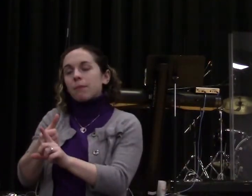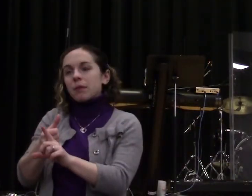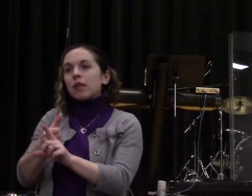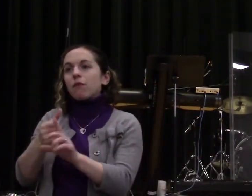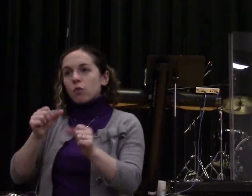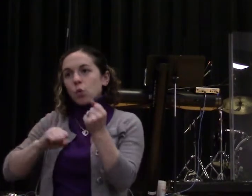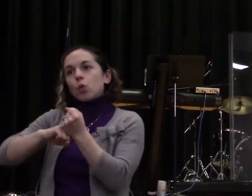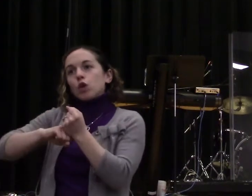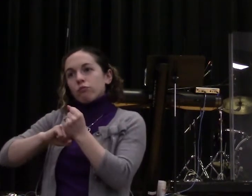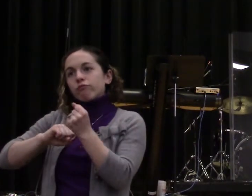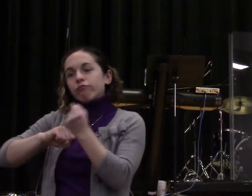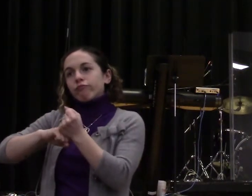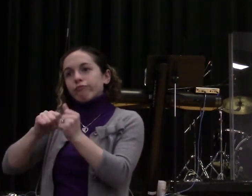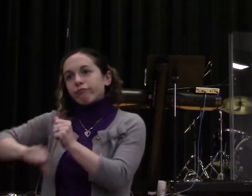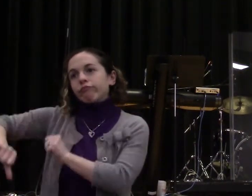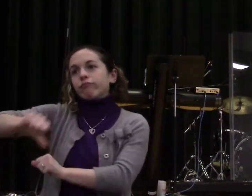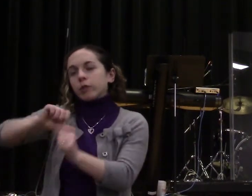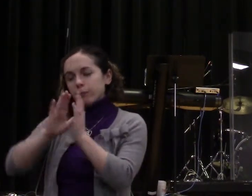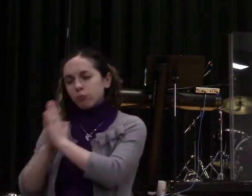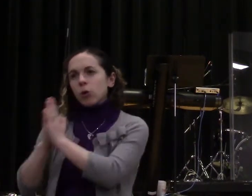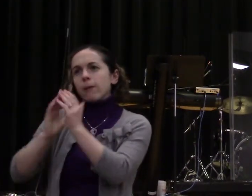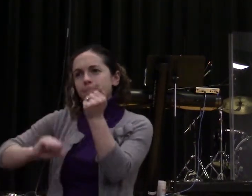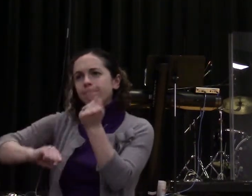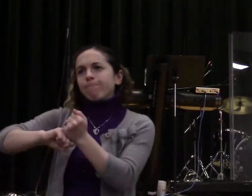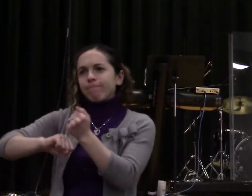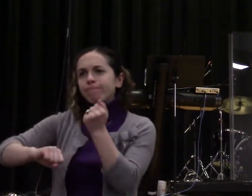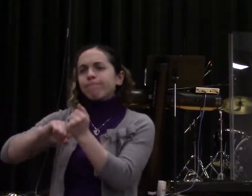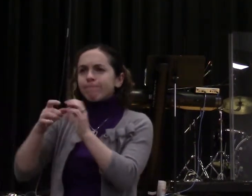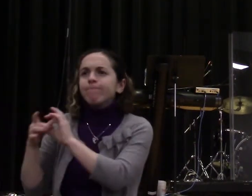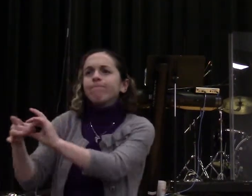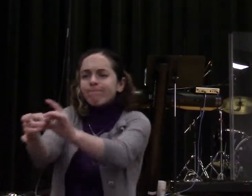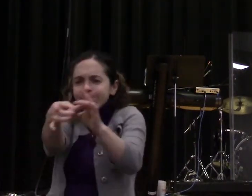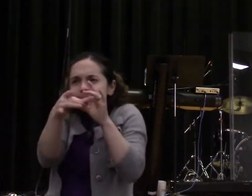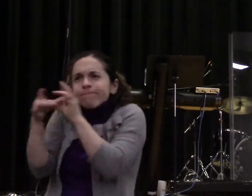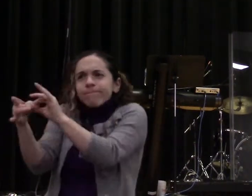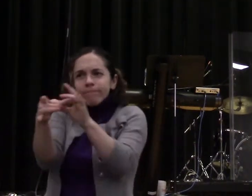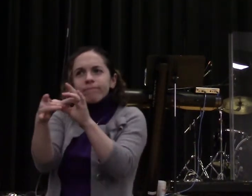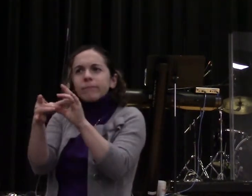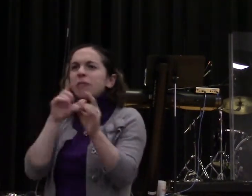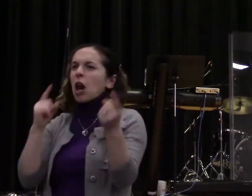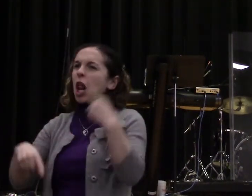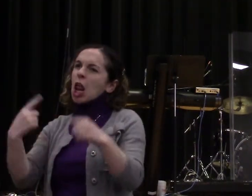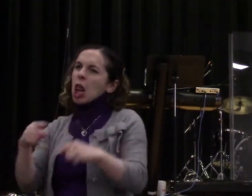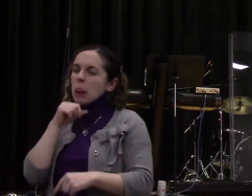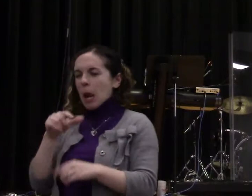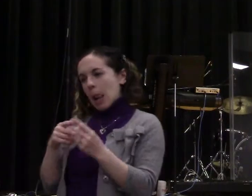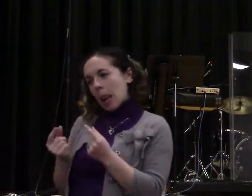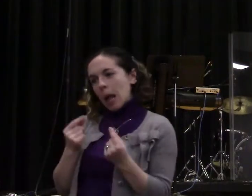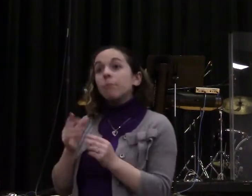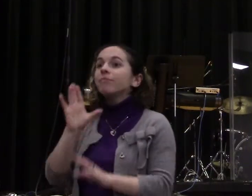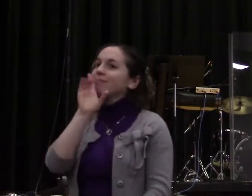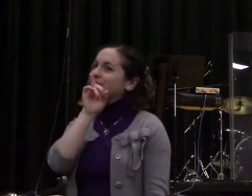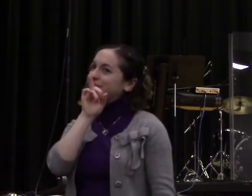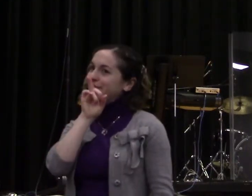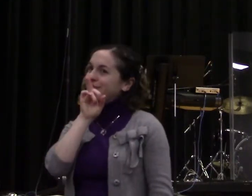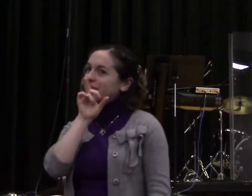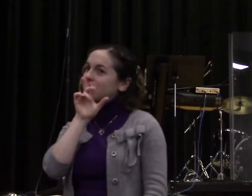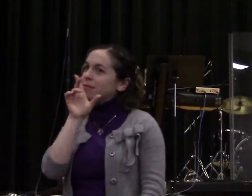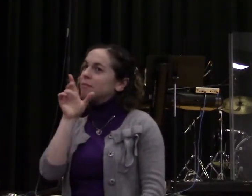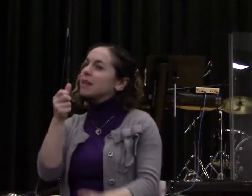It's like, how many people know Vermont is a far away from my garden